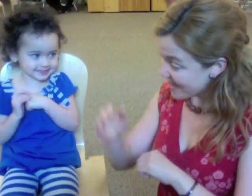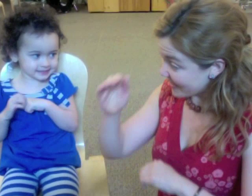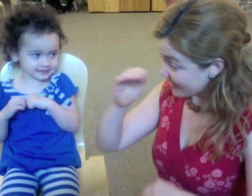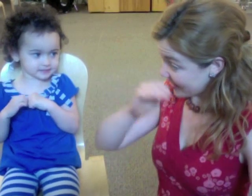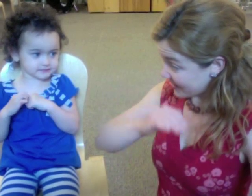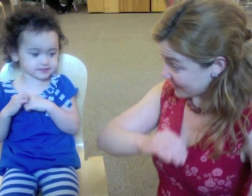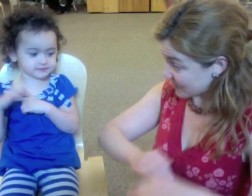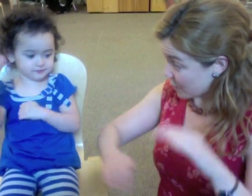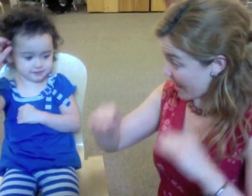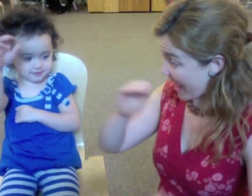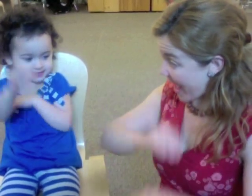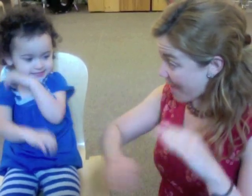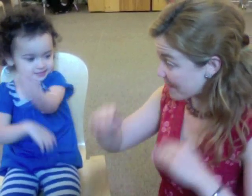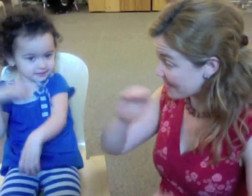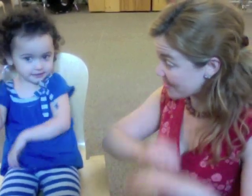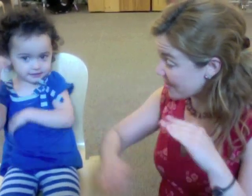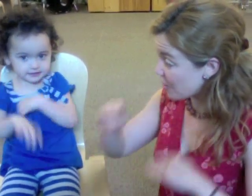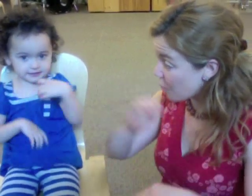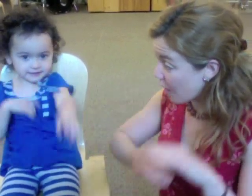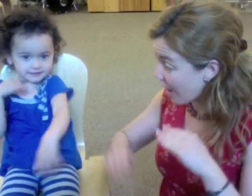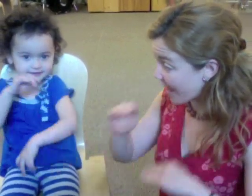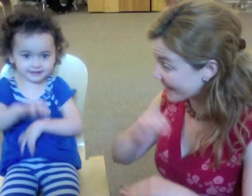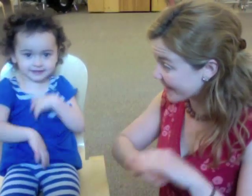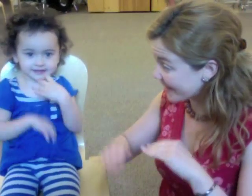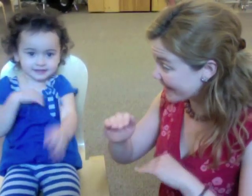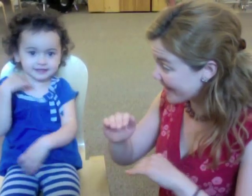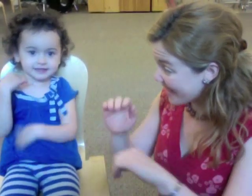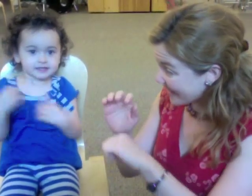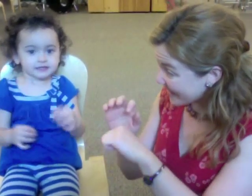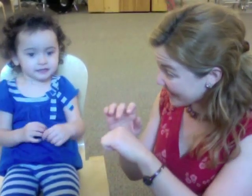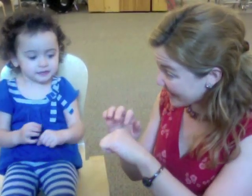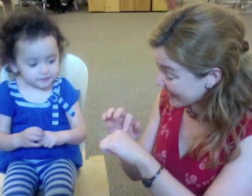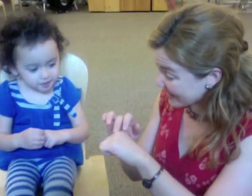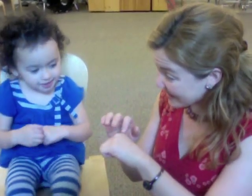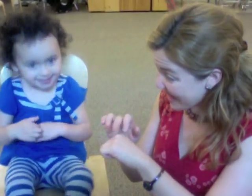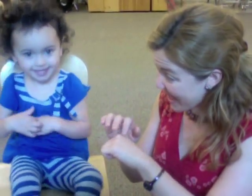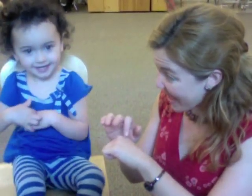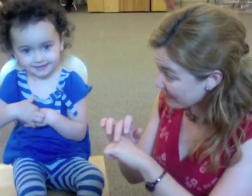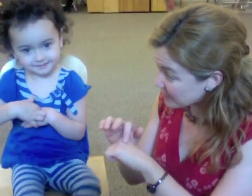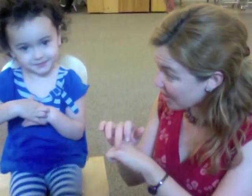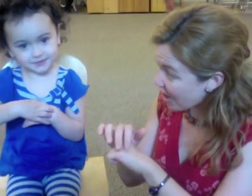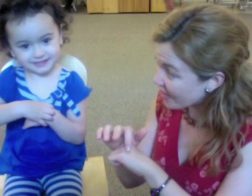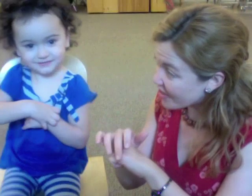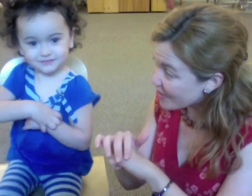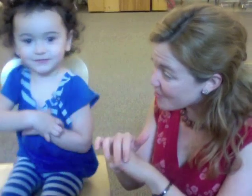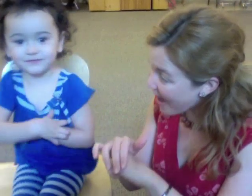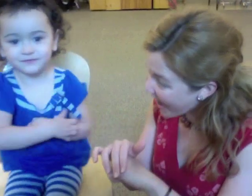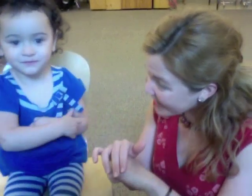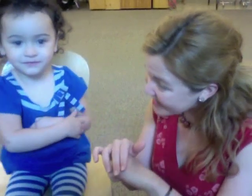He swam in the water. He climbed on the rocks.